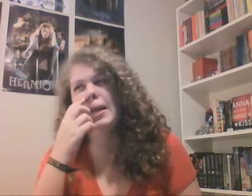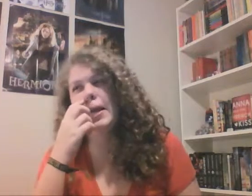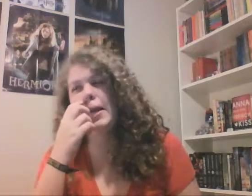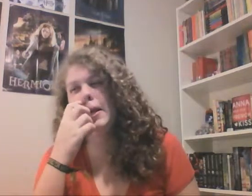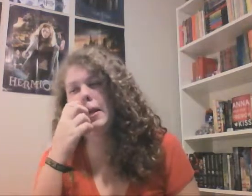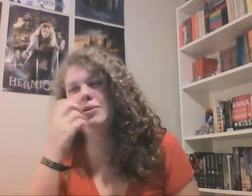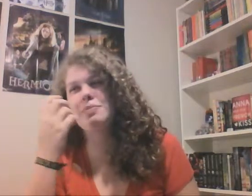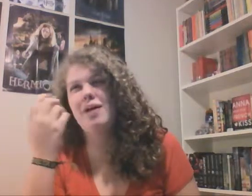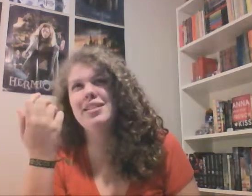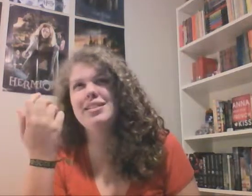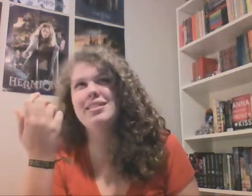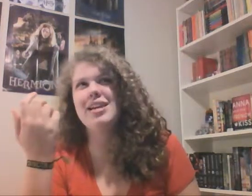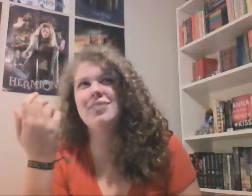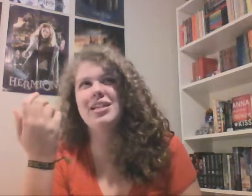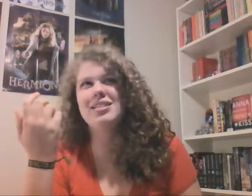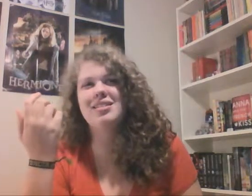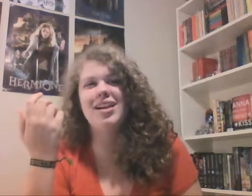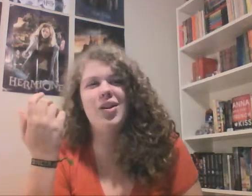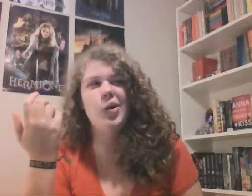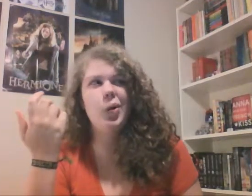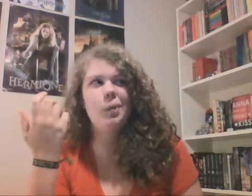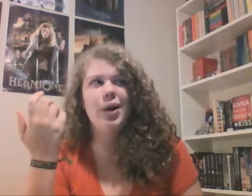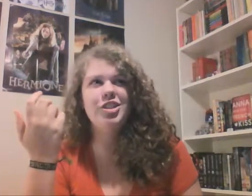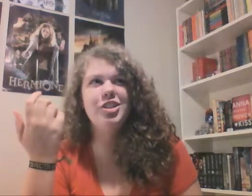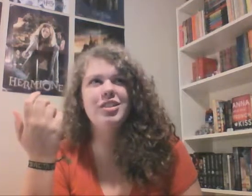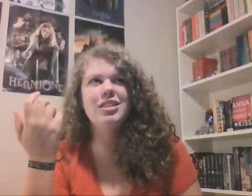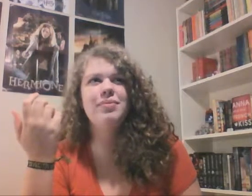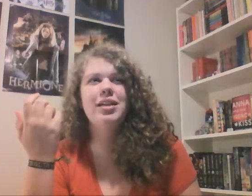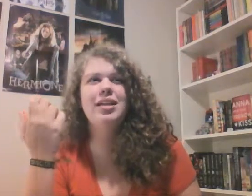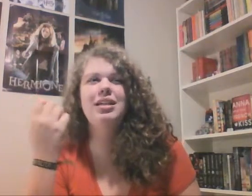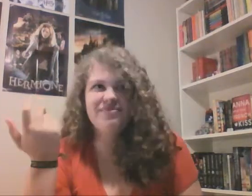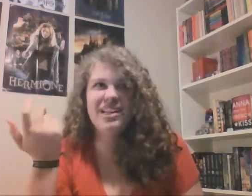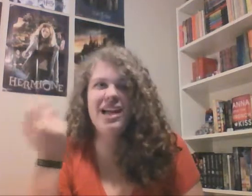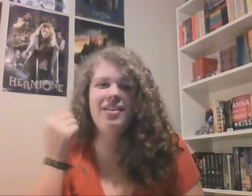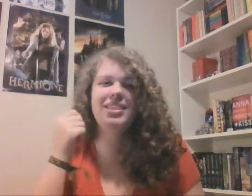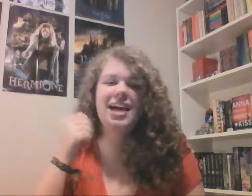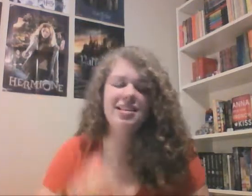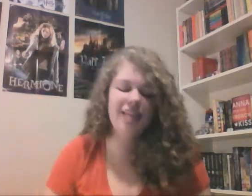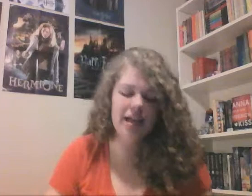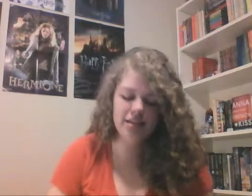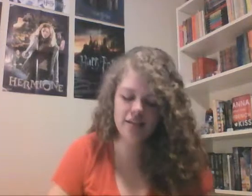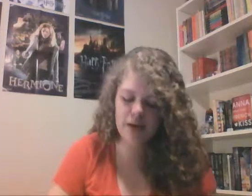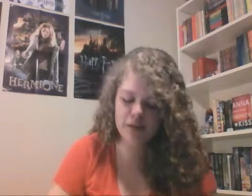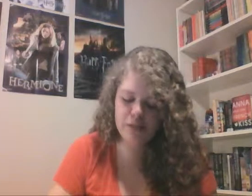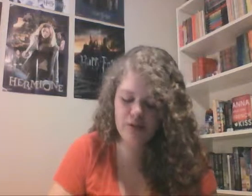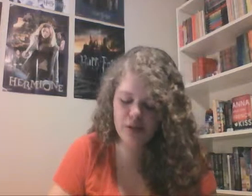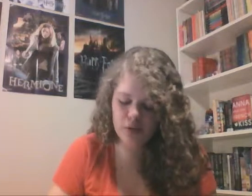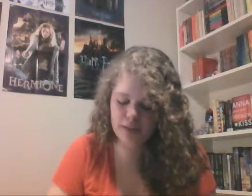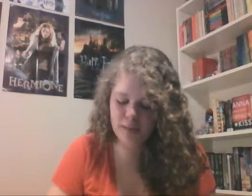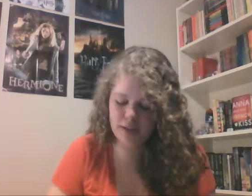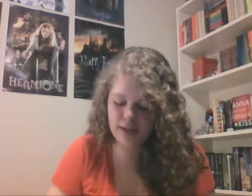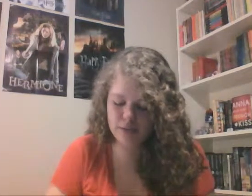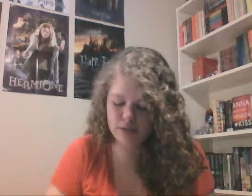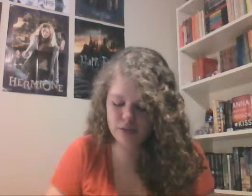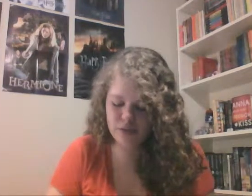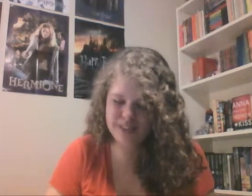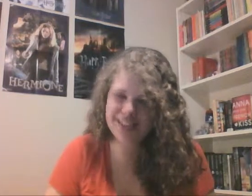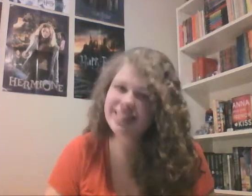it was probably just there because like a low budget or something I that that that was probably the only point in the episode where I was like